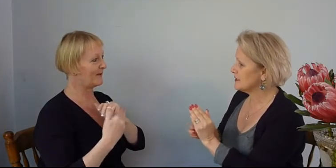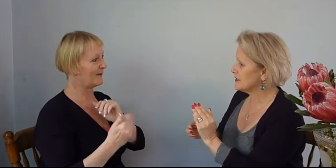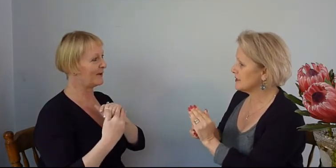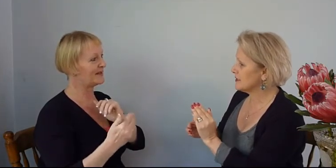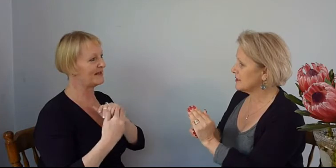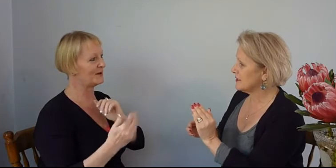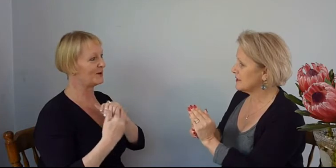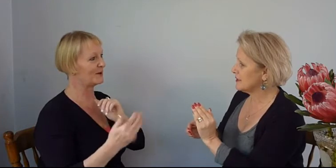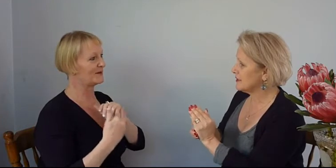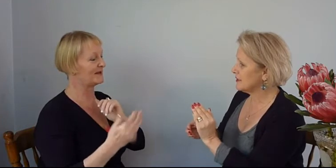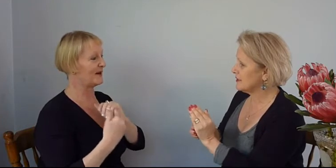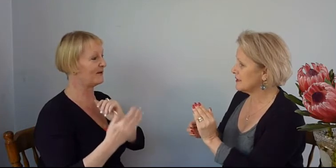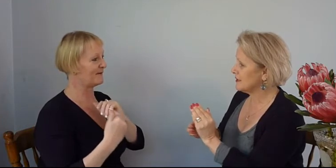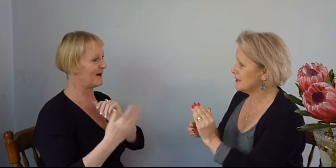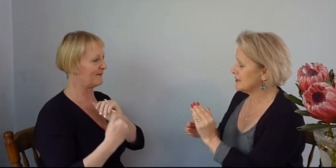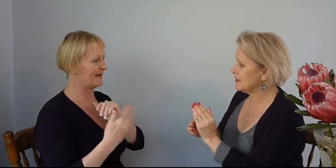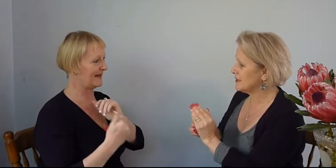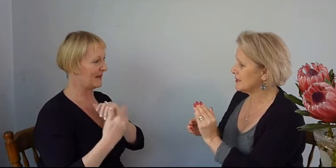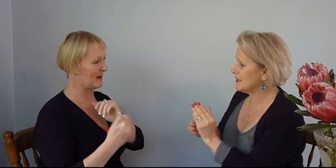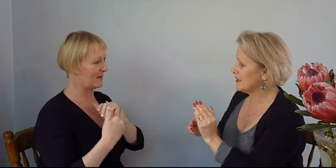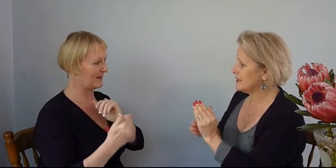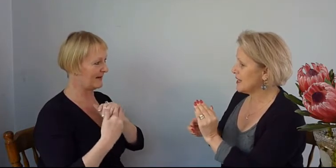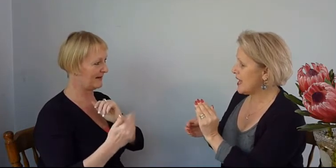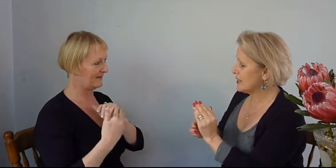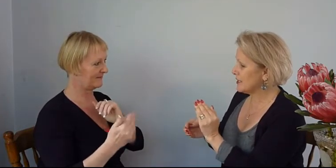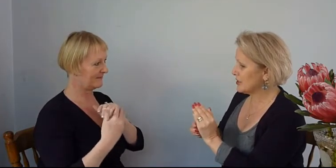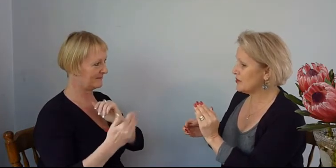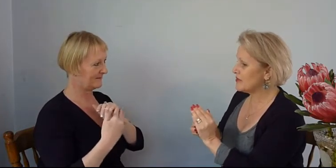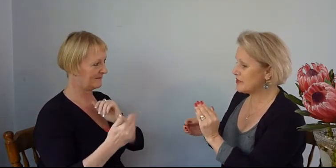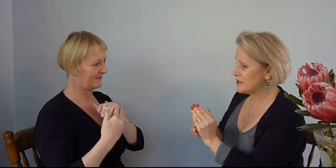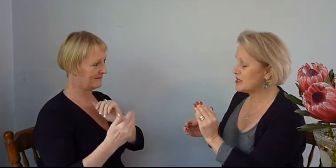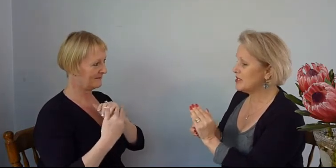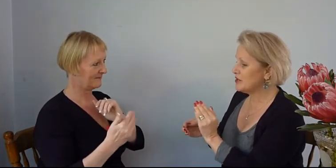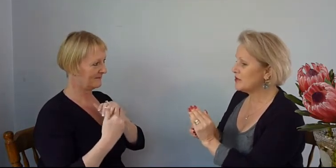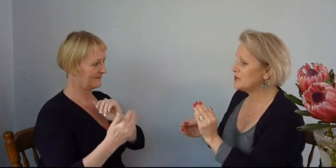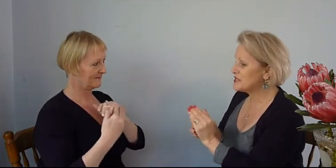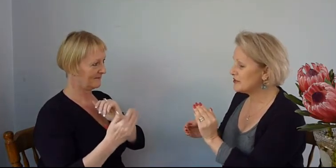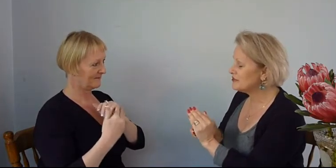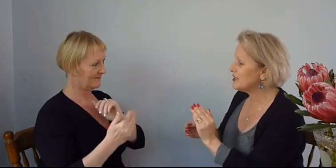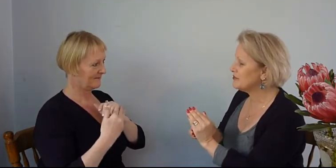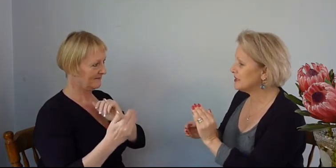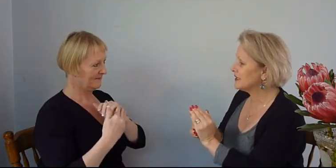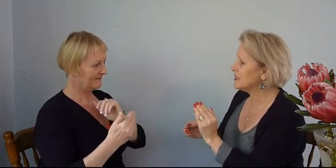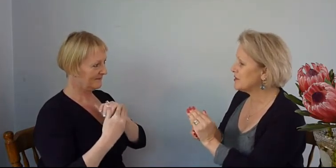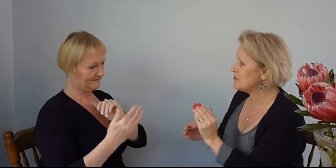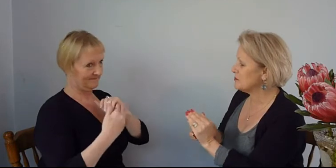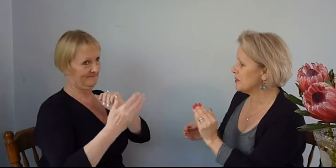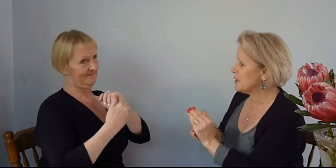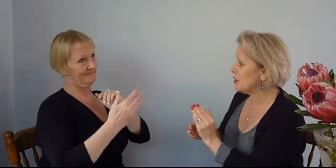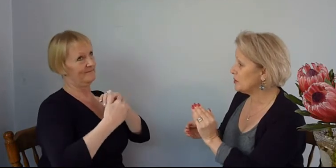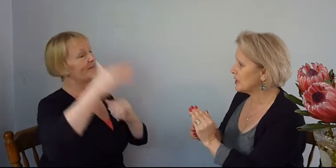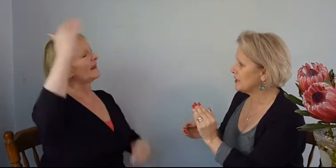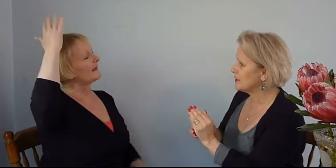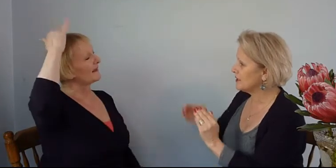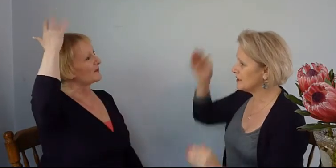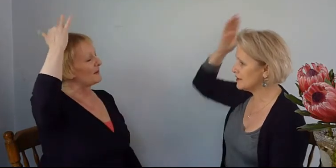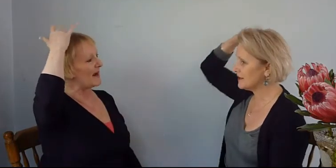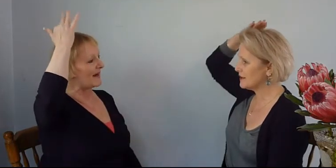13 year old terrified feeling in my body. And let go of that 13 year old terrified feeling in my body. This remaining